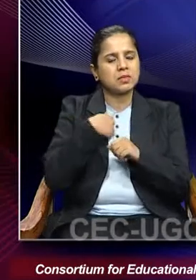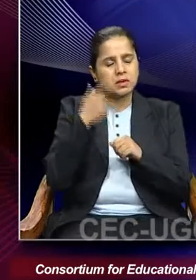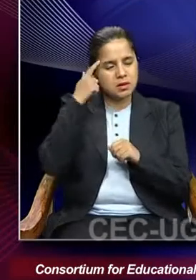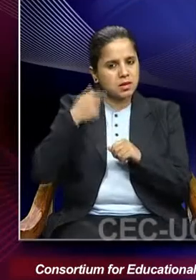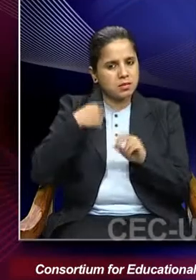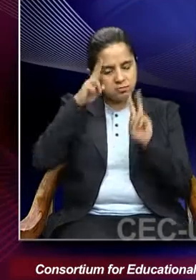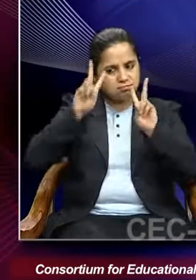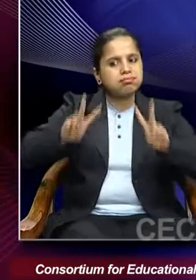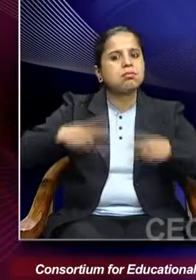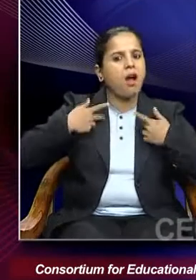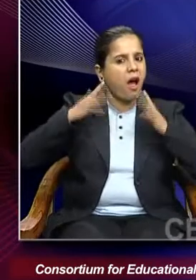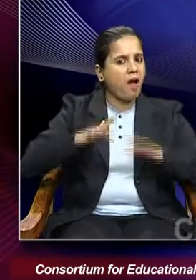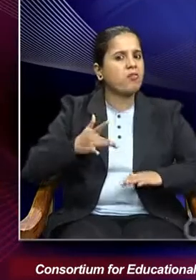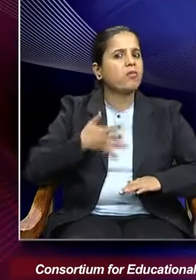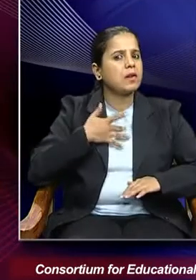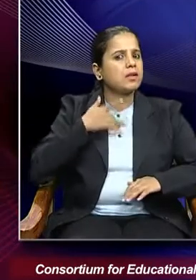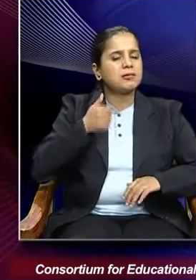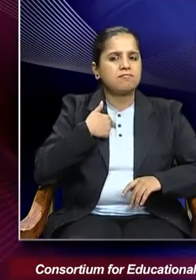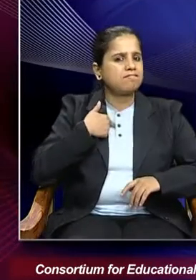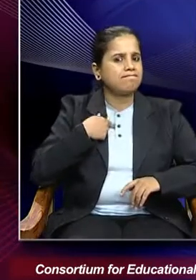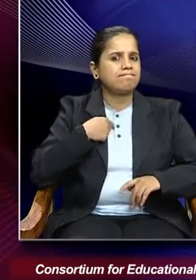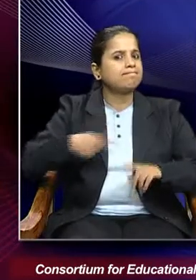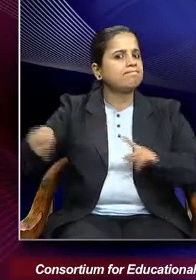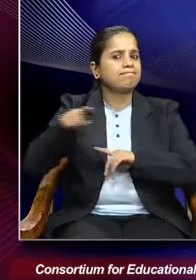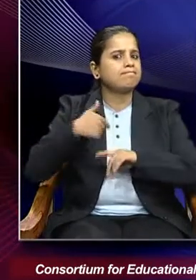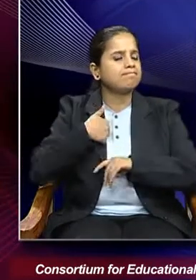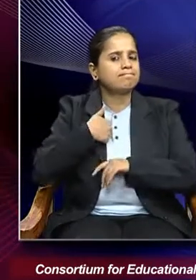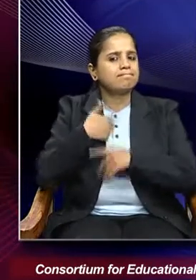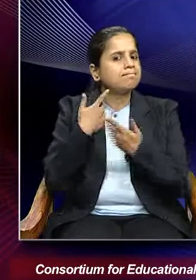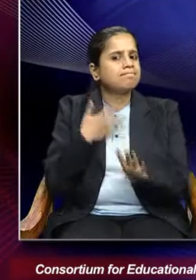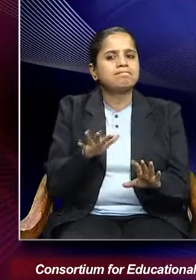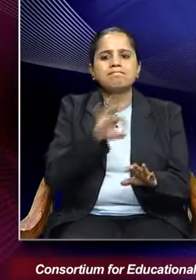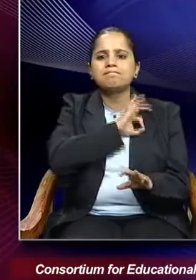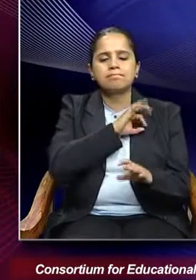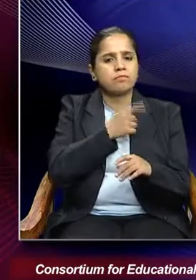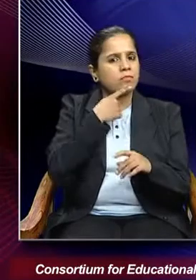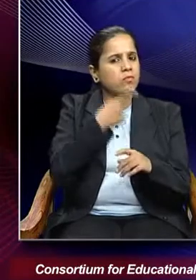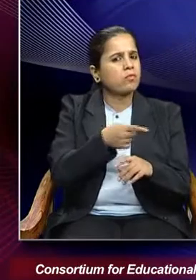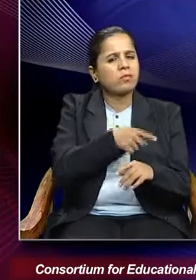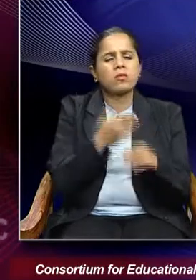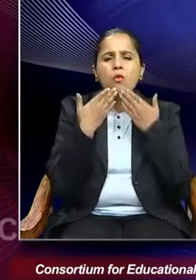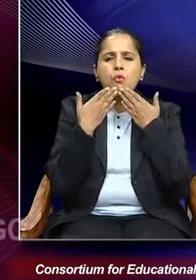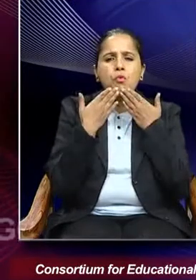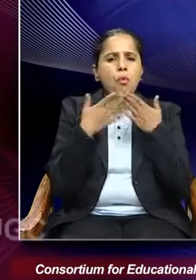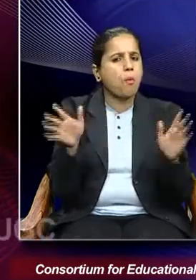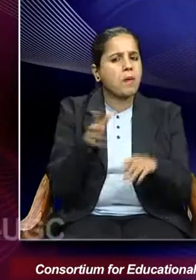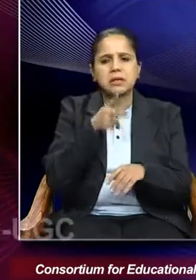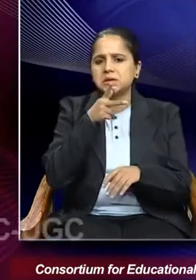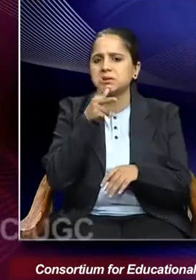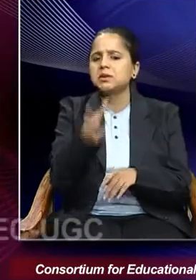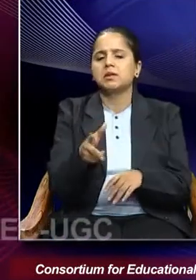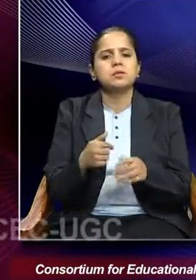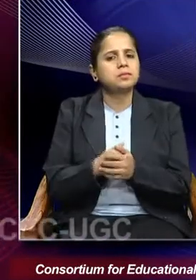I felt. So it was a very frank confession and